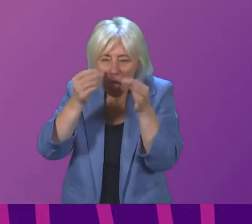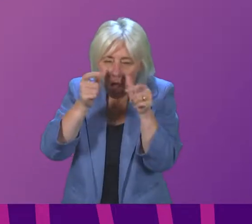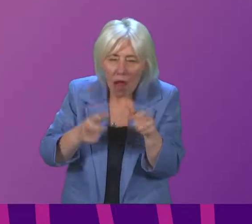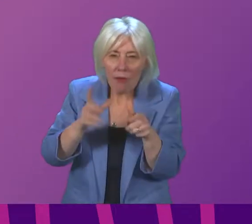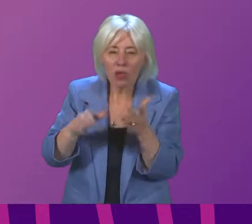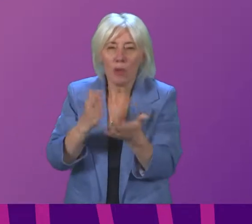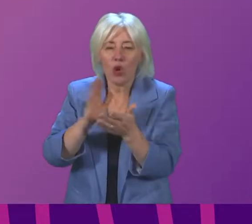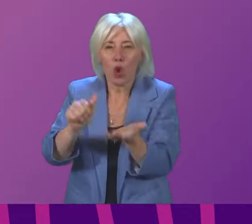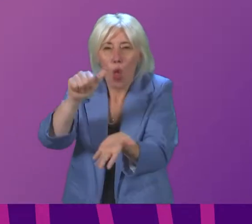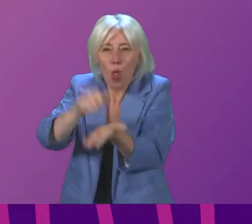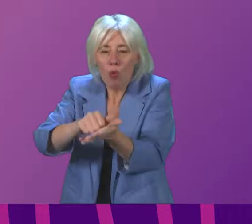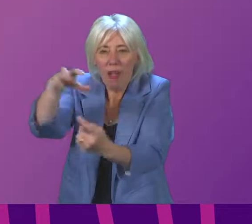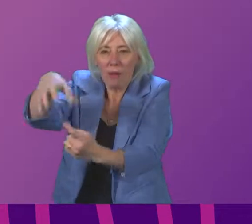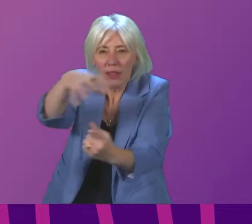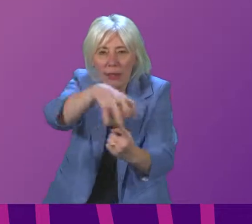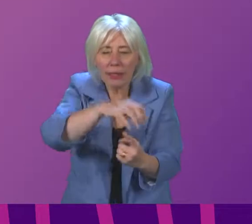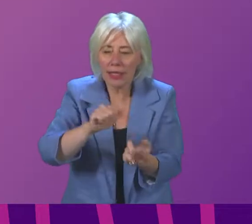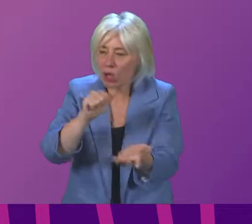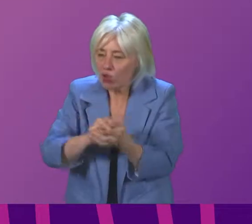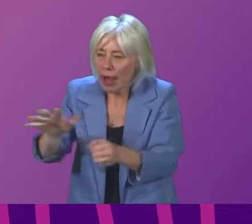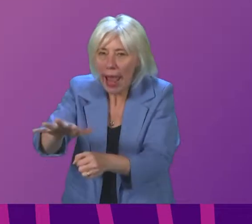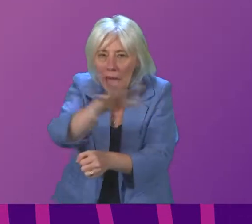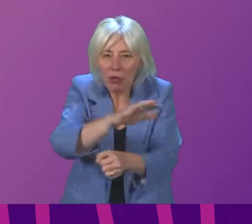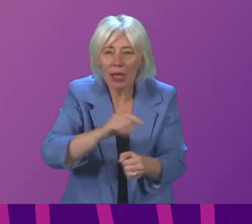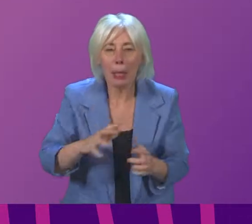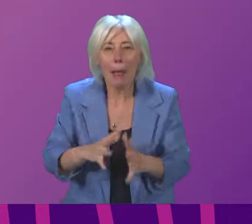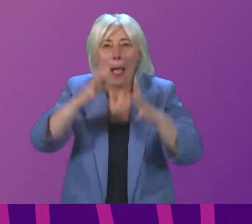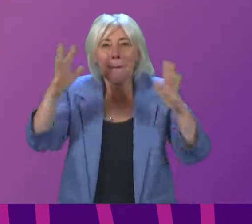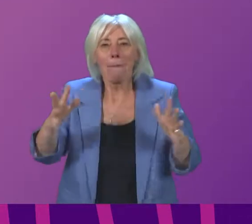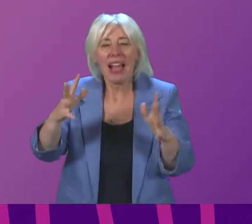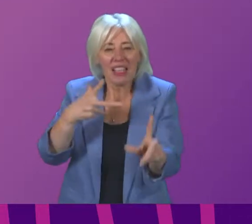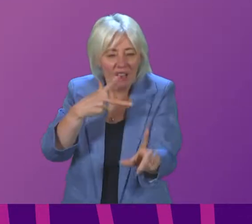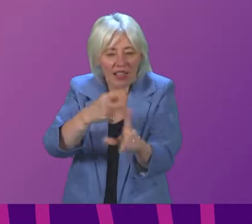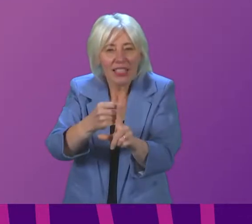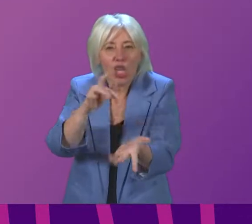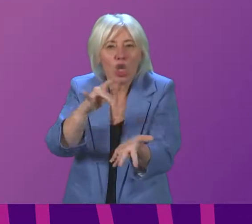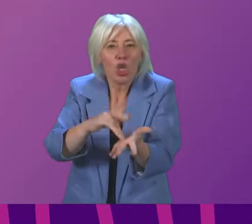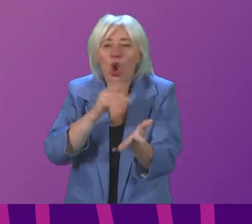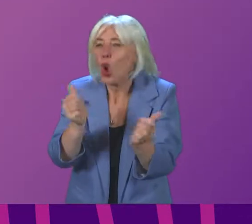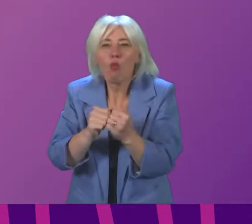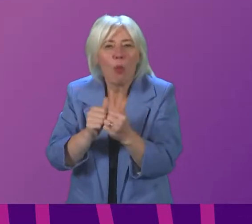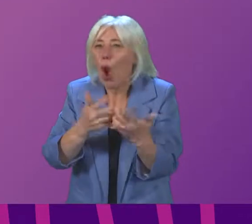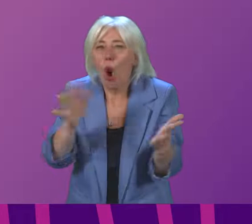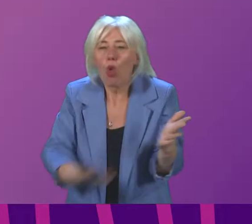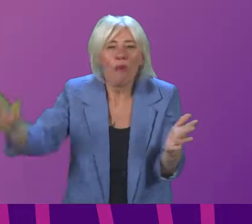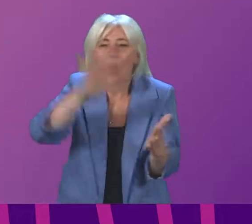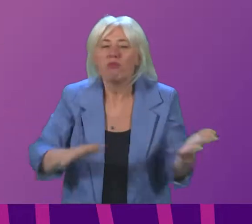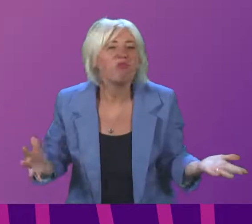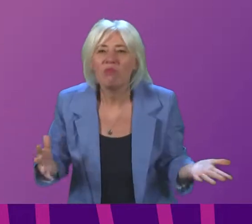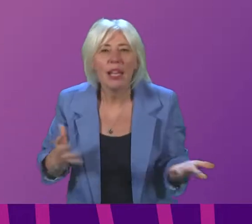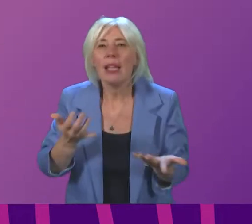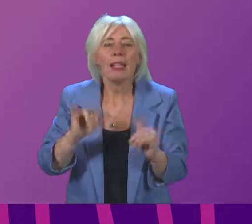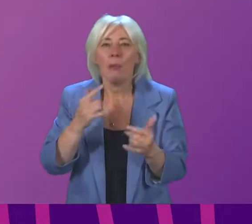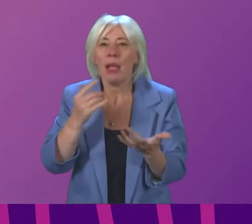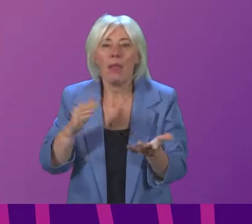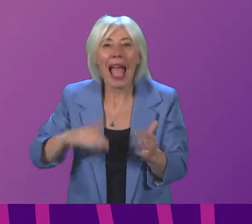right facilities are available in different areas. Mass vaccination centres are not appropriate in every area. Often they result in